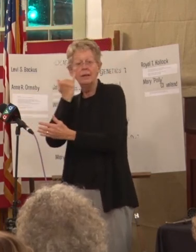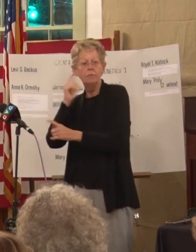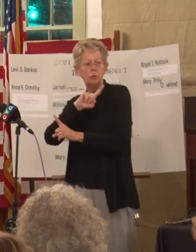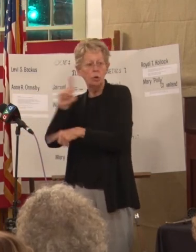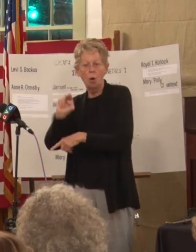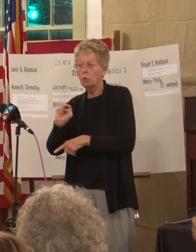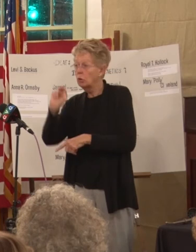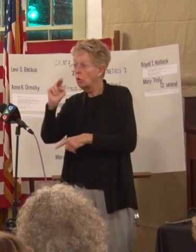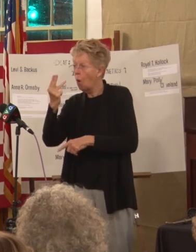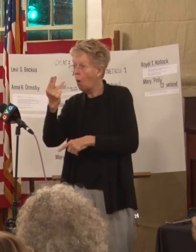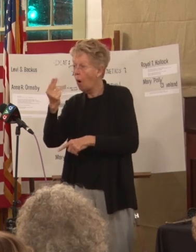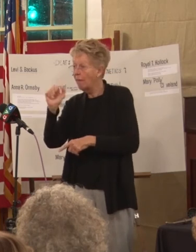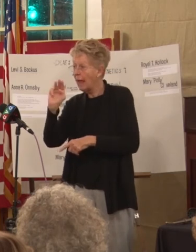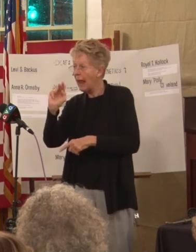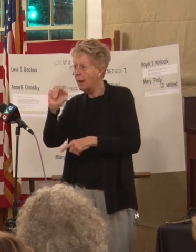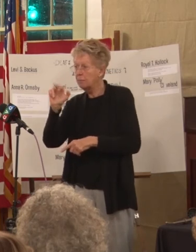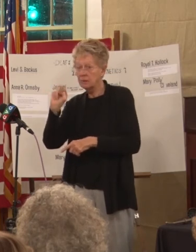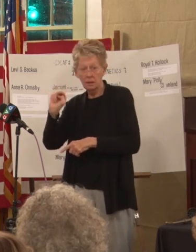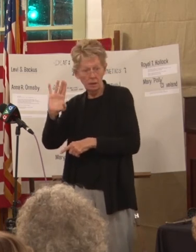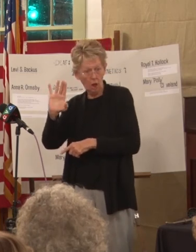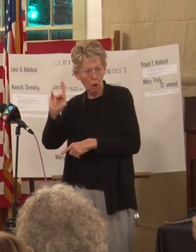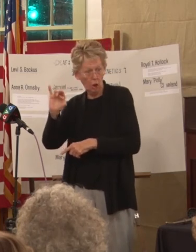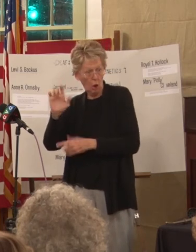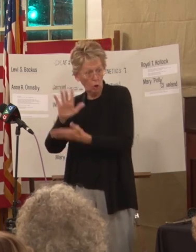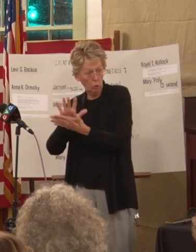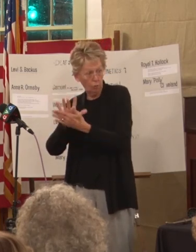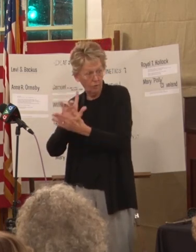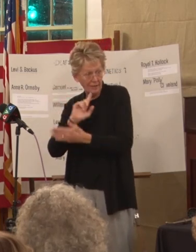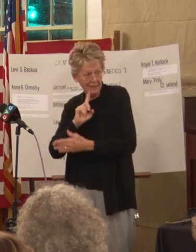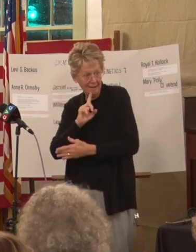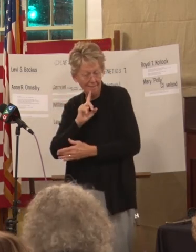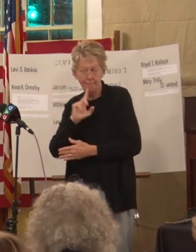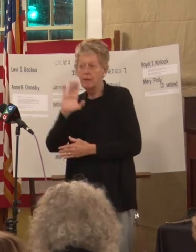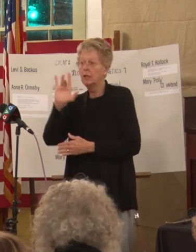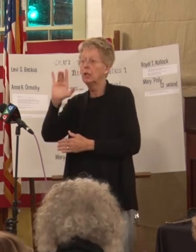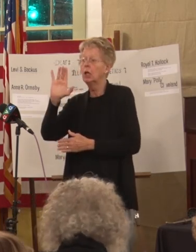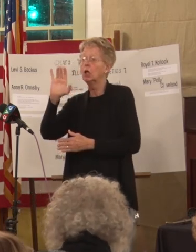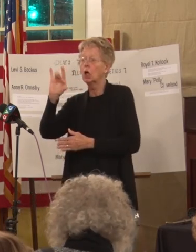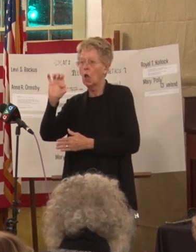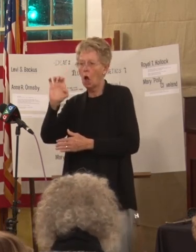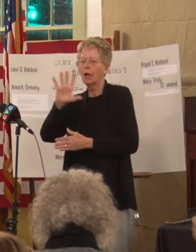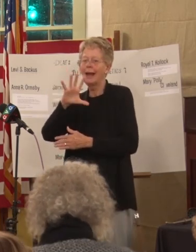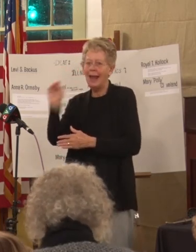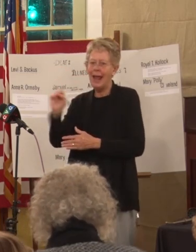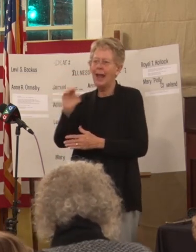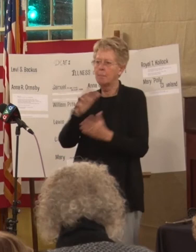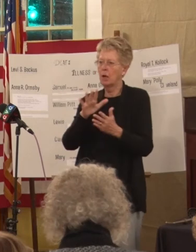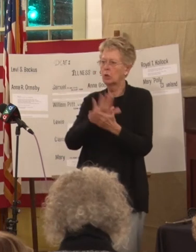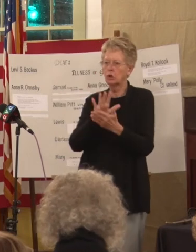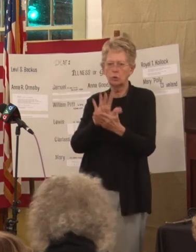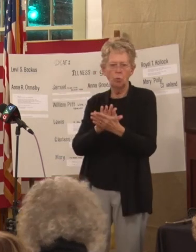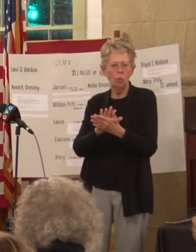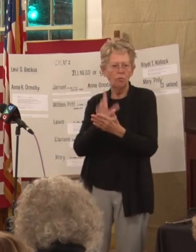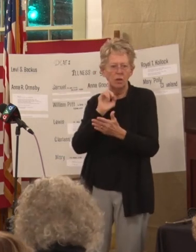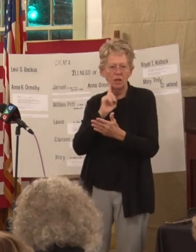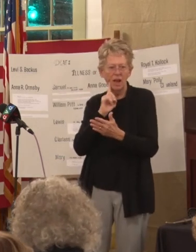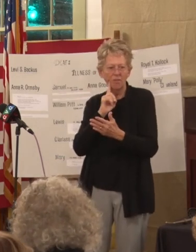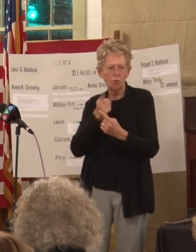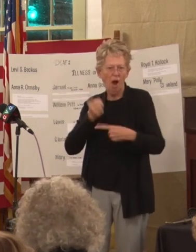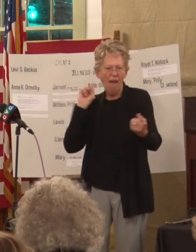Clark School for the Deaf Clark and the American School for the Deaf were always rivals however